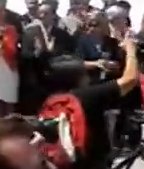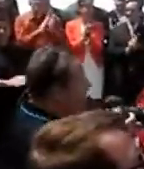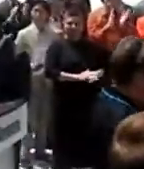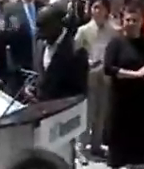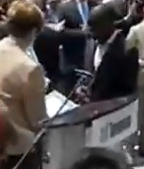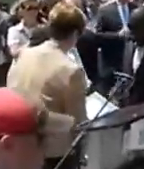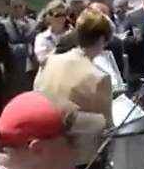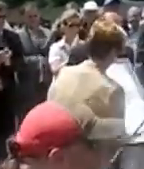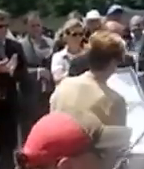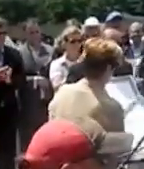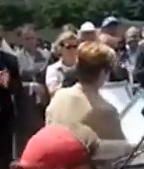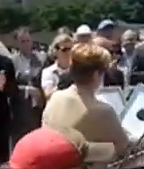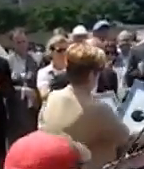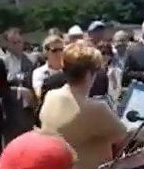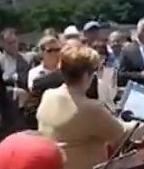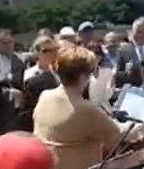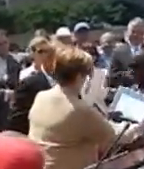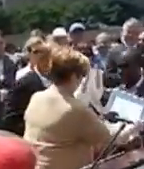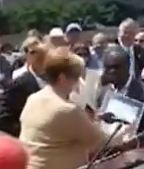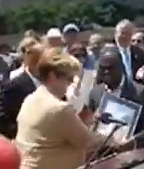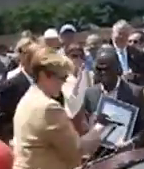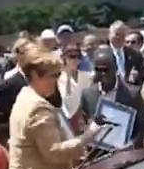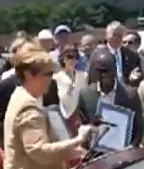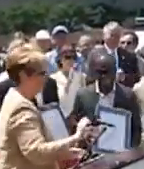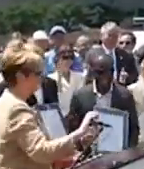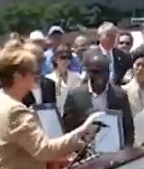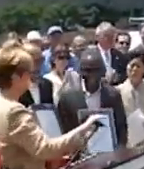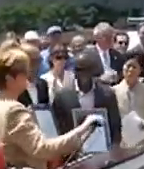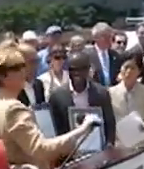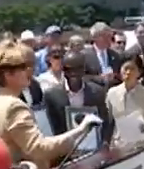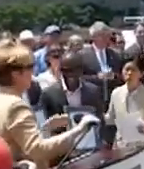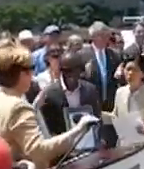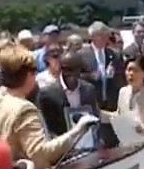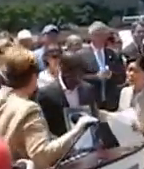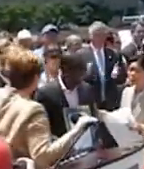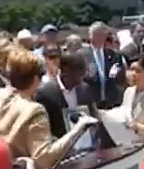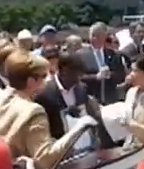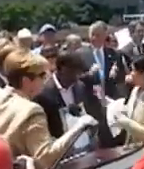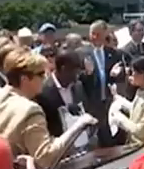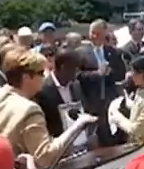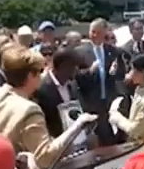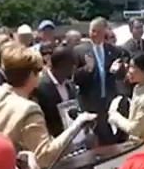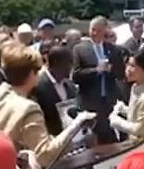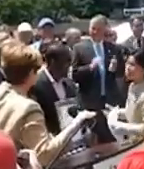On behalf of Toronto City Council